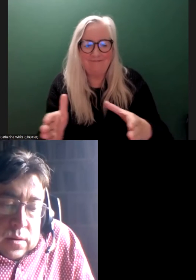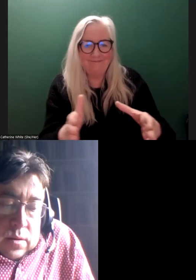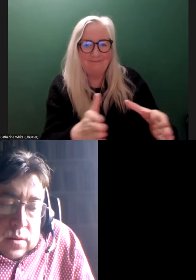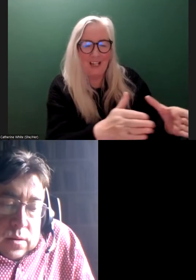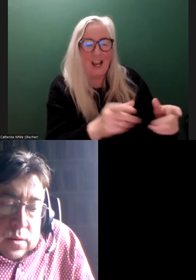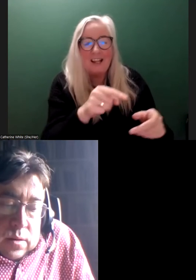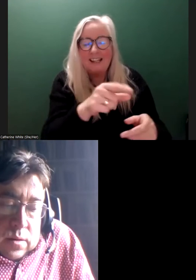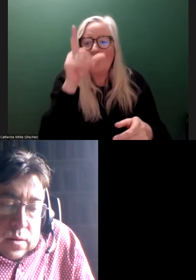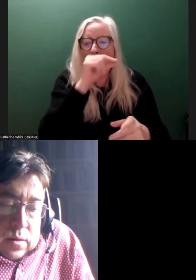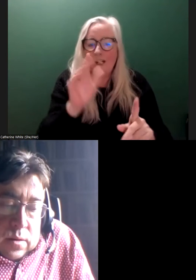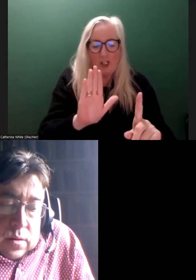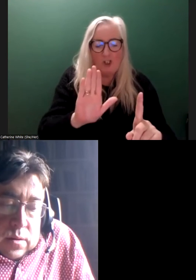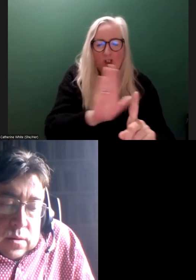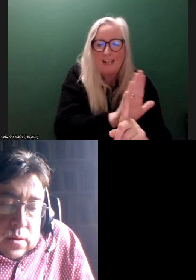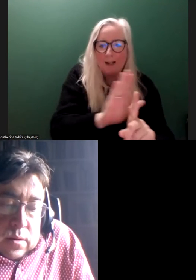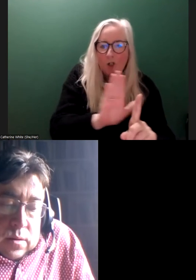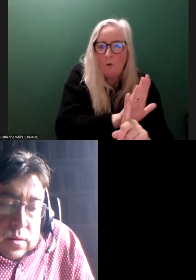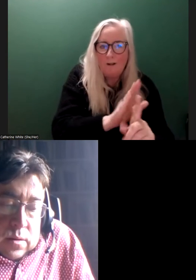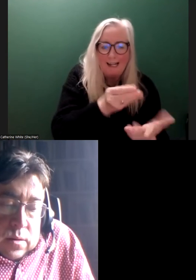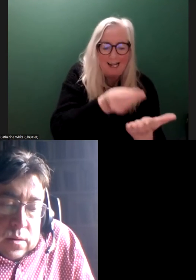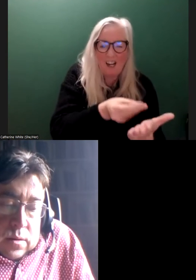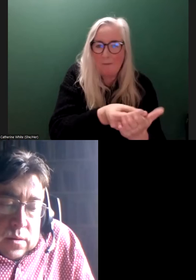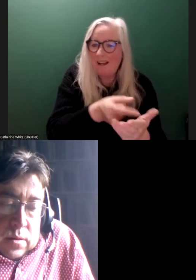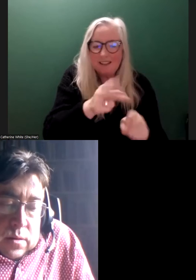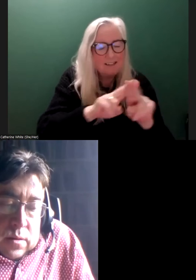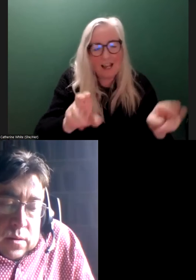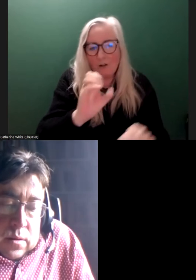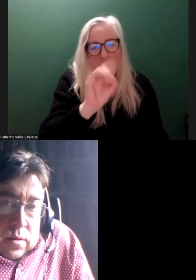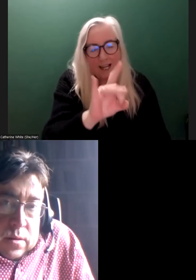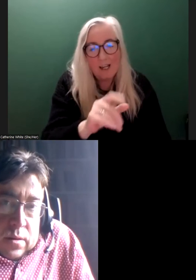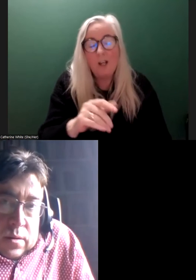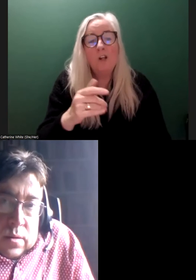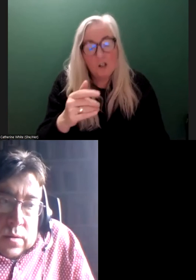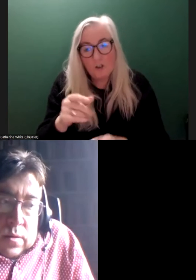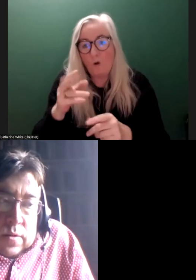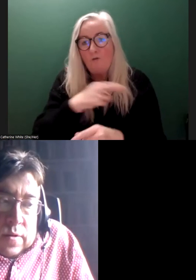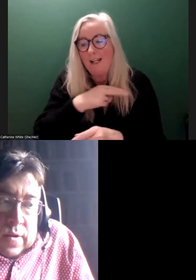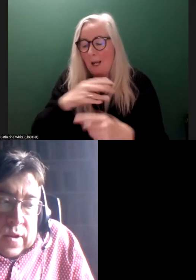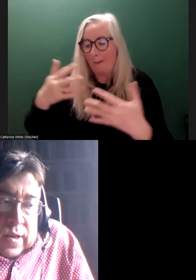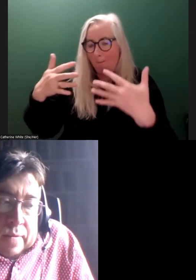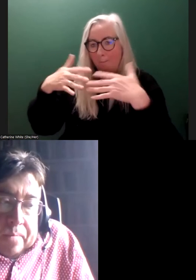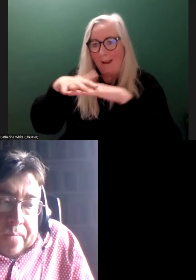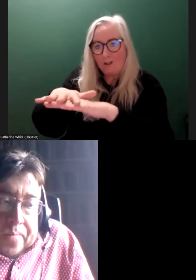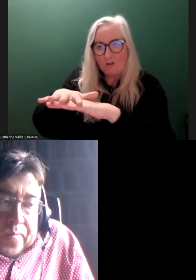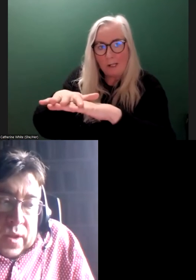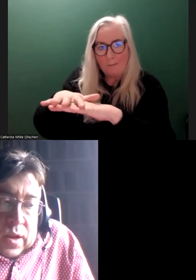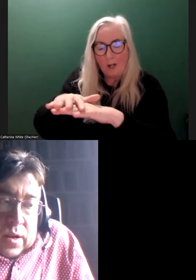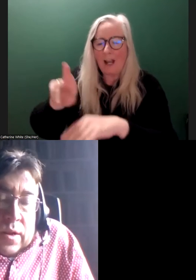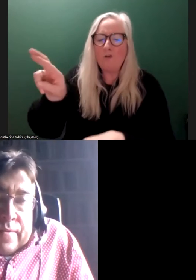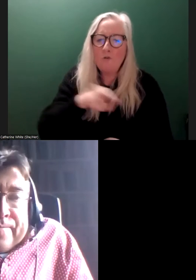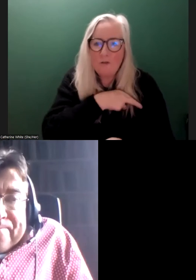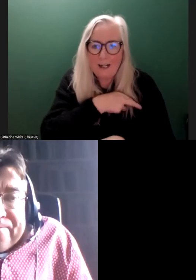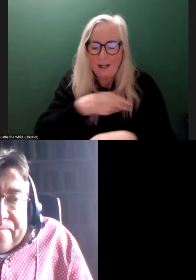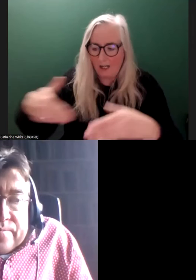shadow economy, which is not okay. So I think really it's about mainstream, it's about real inclusion, Vivian.